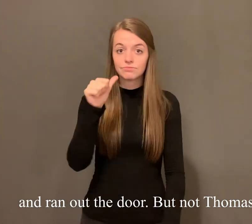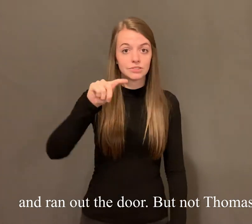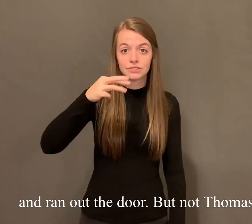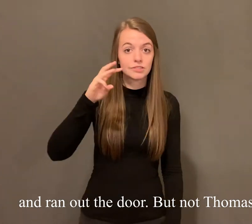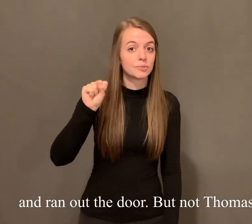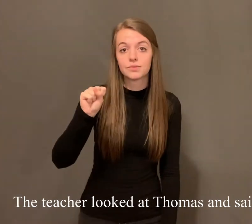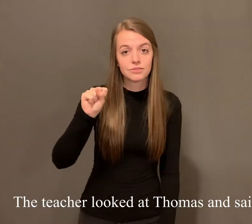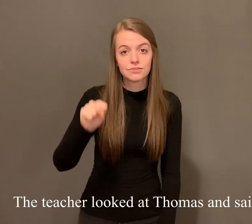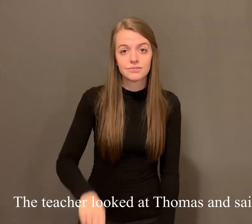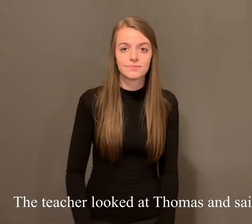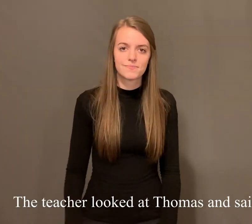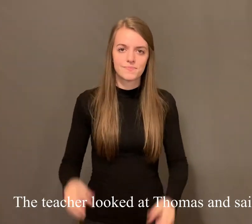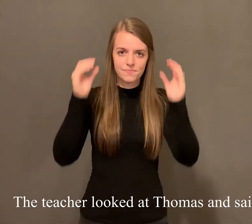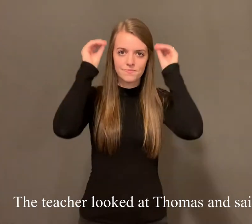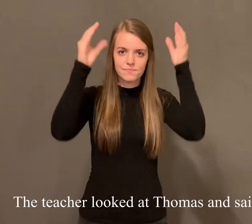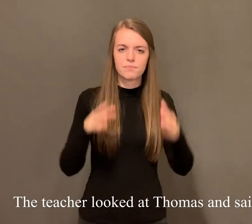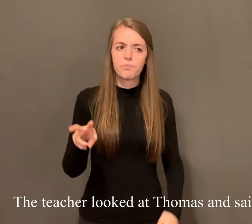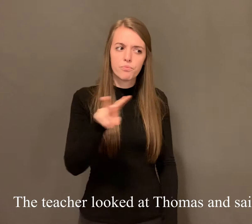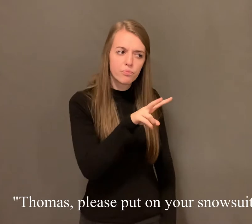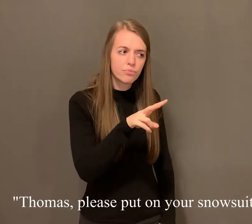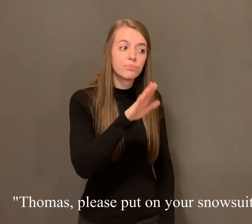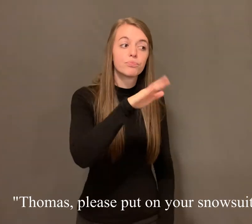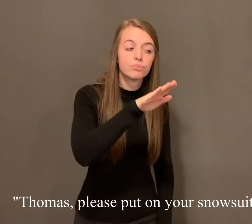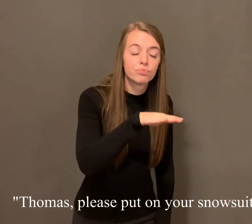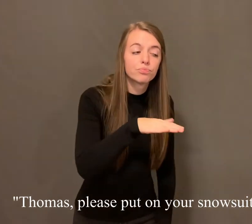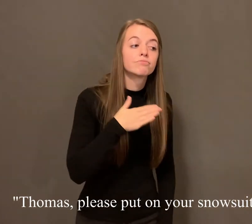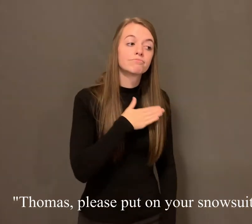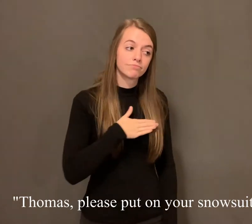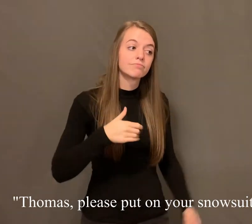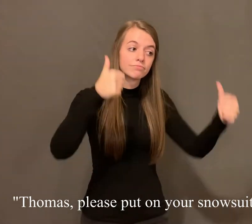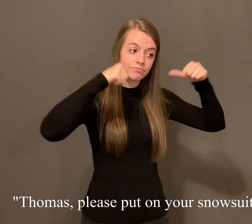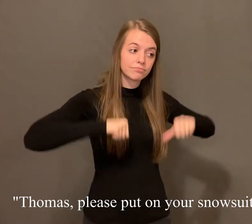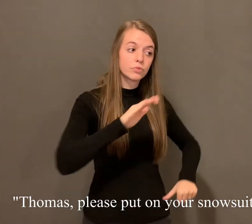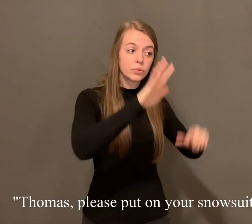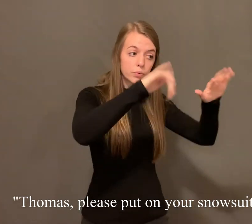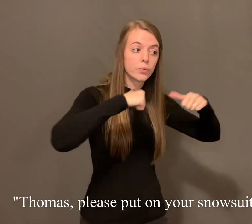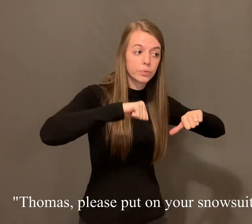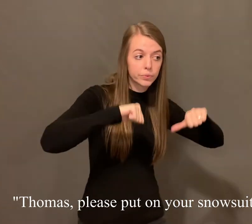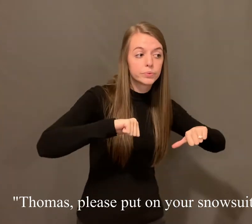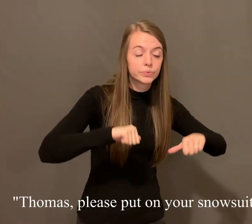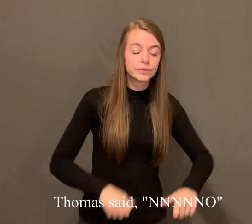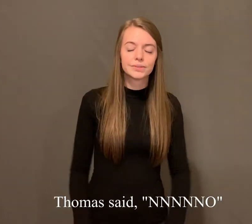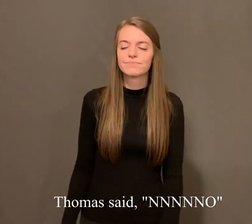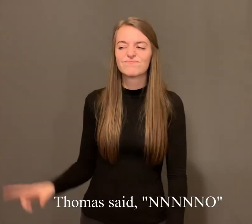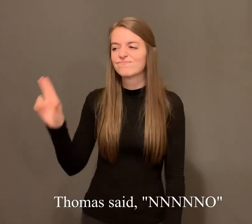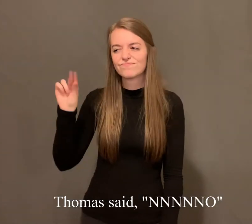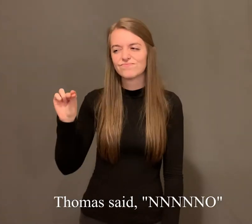the teacher looked at thomas and said thomas please put on your snowsuit thomas said no